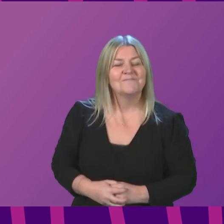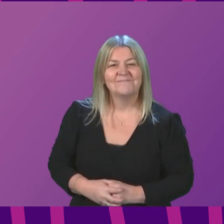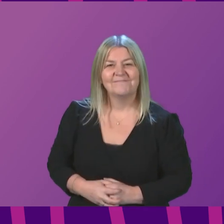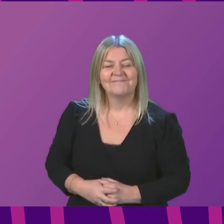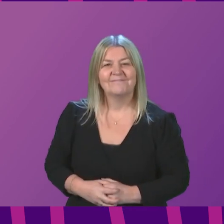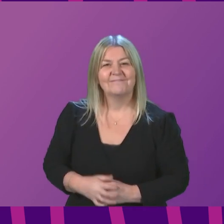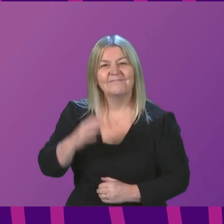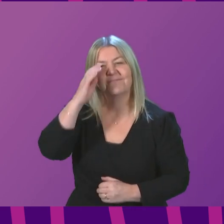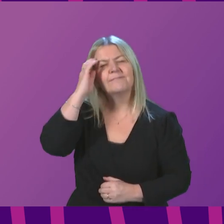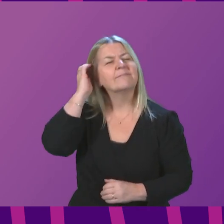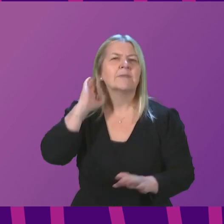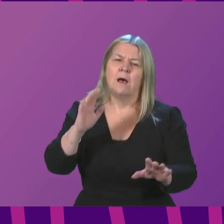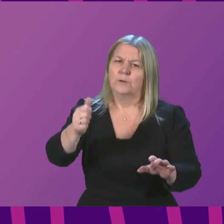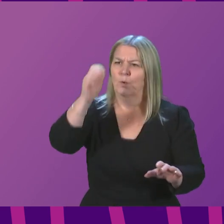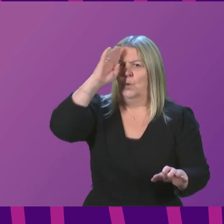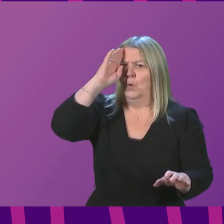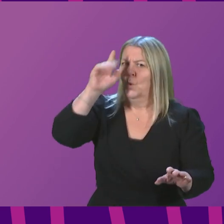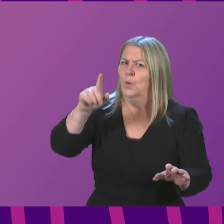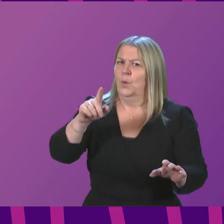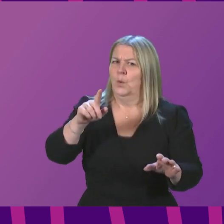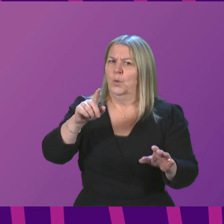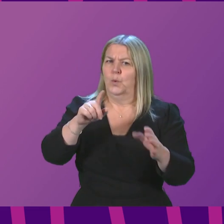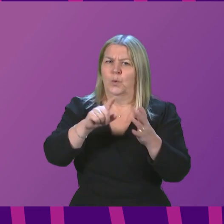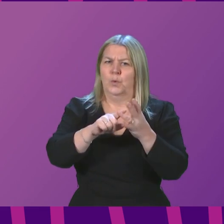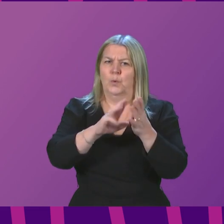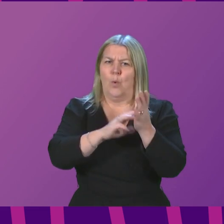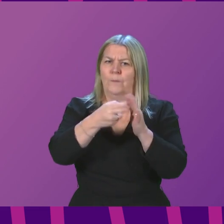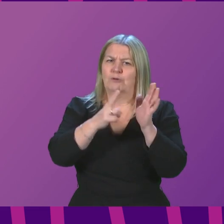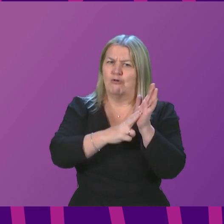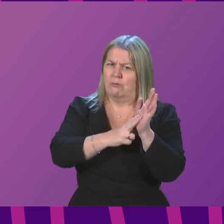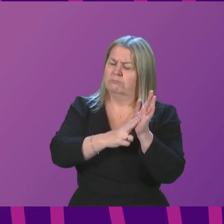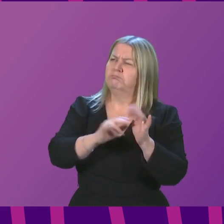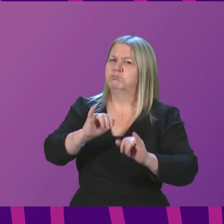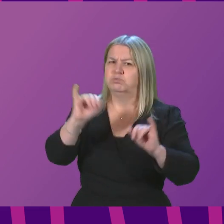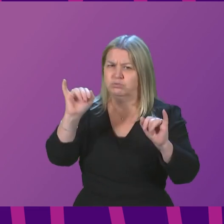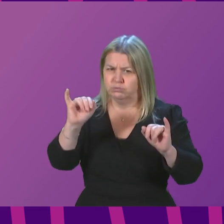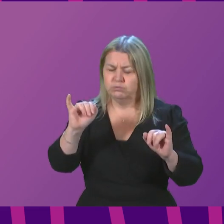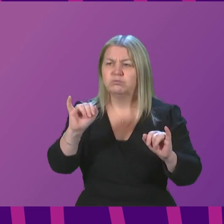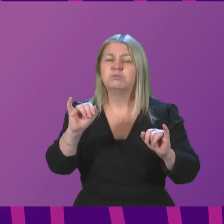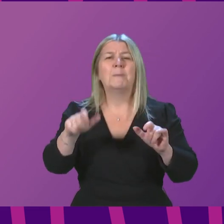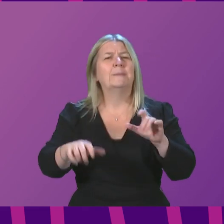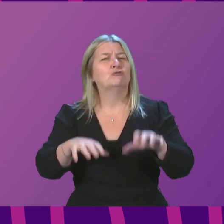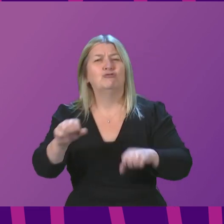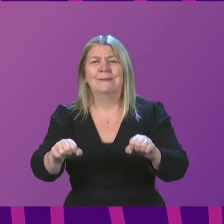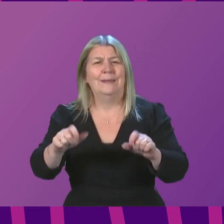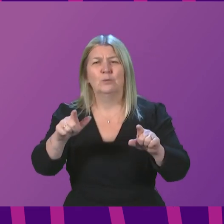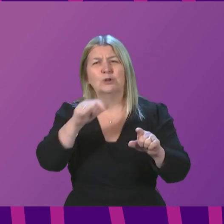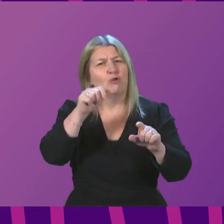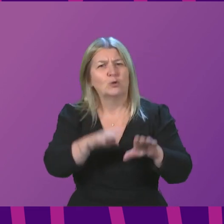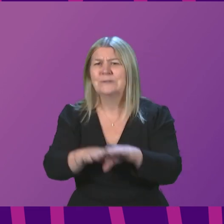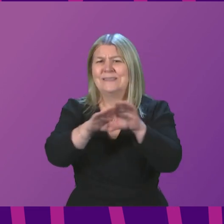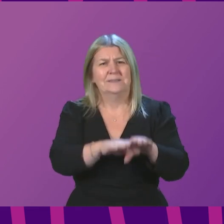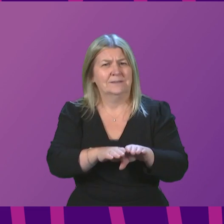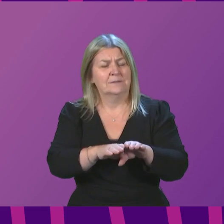We know the dangers posed by Omicron and the balance that needs to be struck, but people struggle with the inconsistencies. Rangers fans were saying